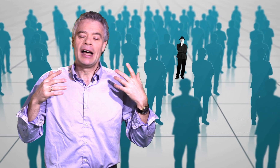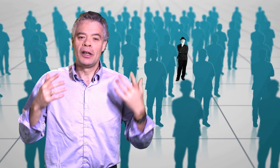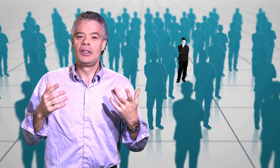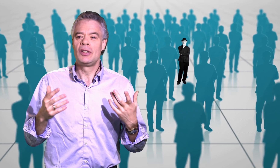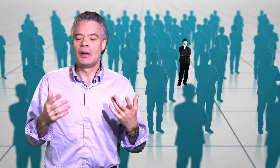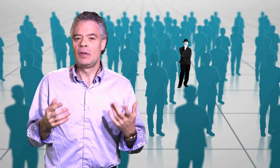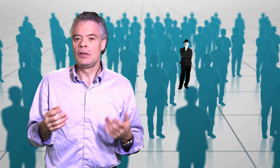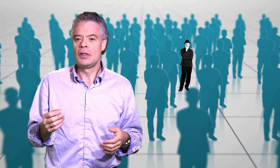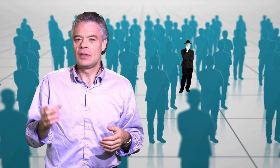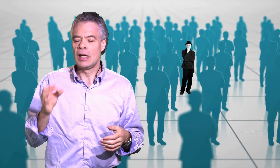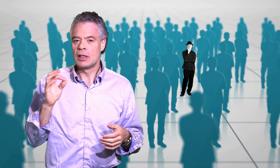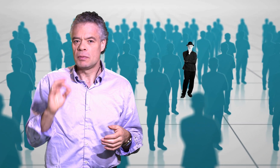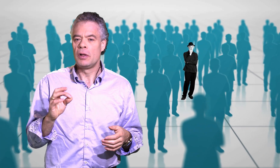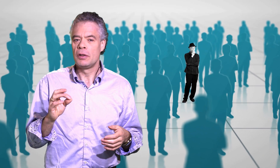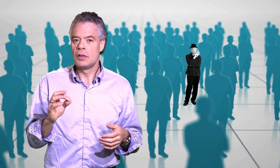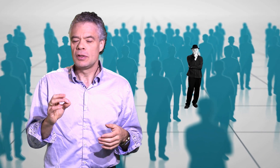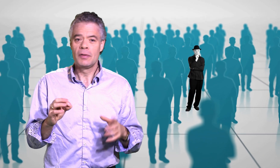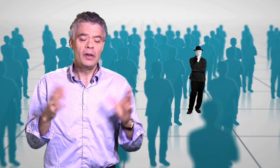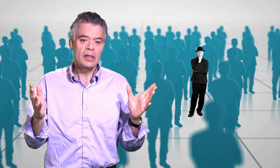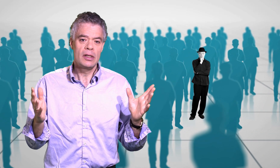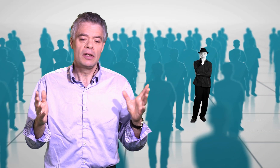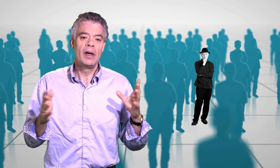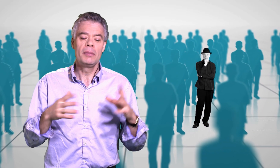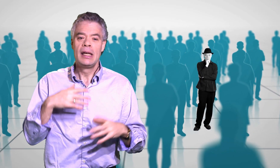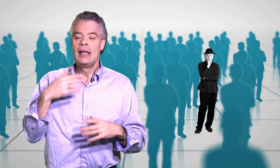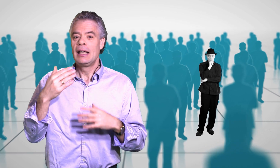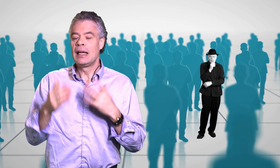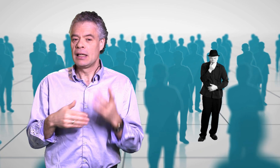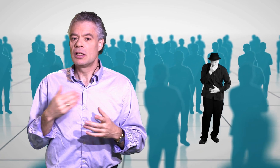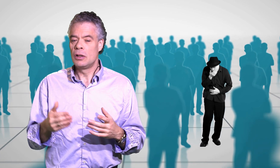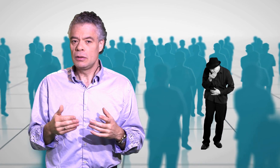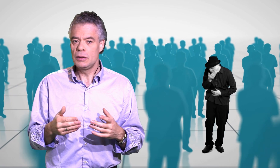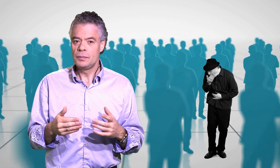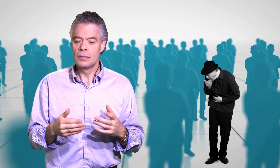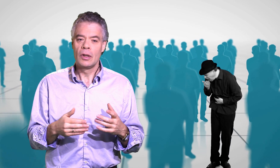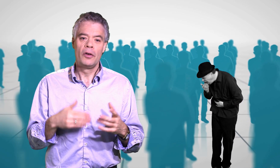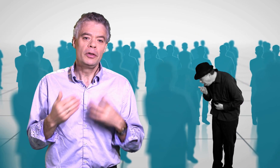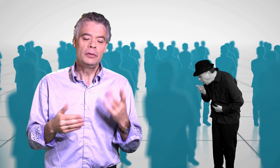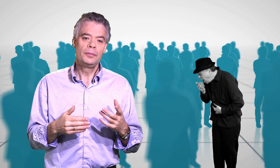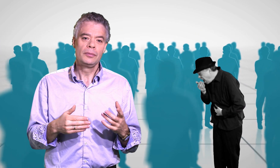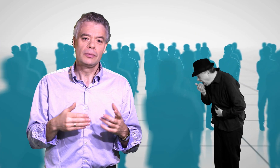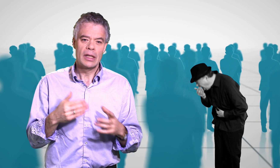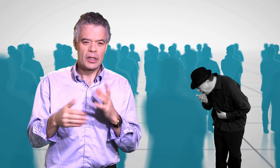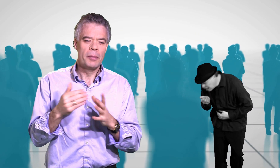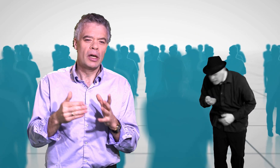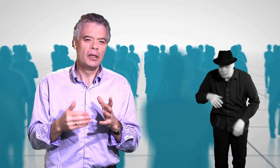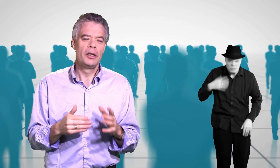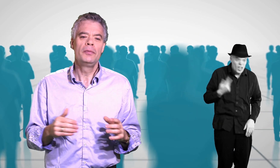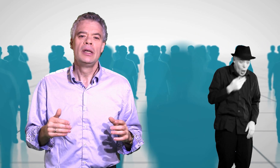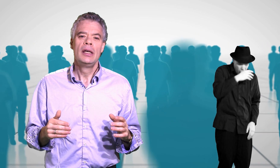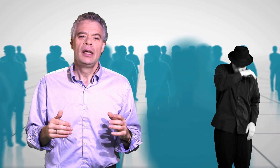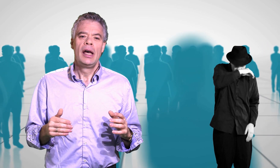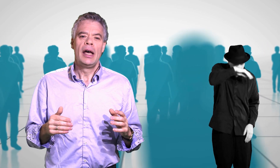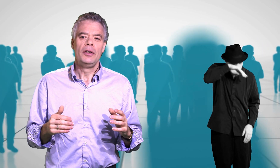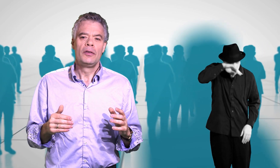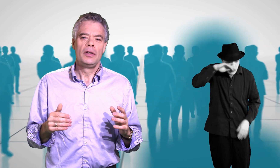are not just something you just take in small dosages. For instance, if I'm getting a cold or flu, it's coming on, you